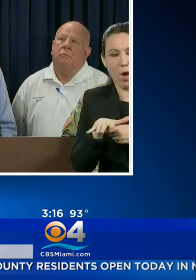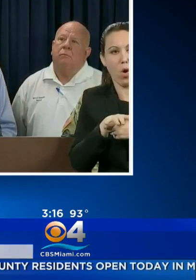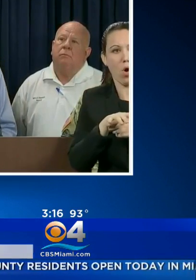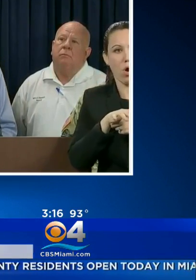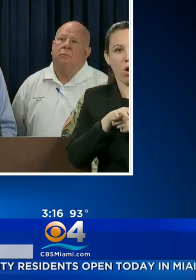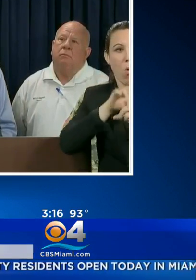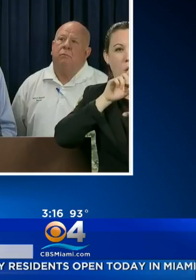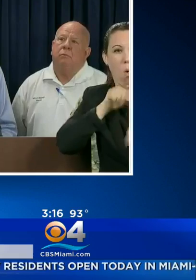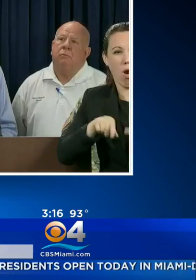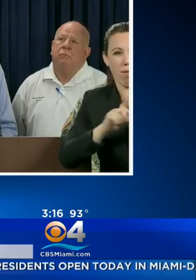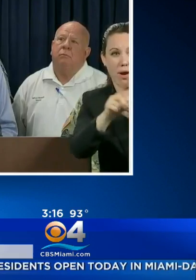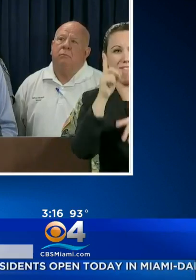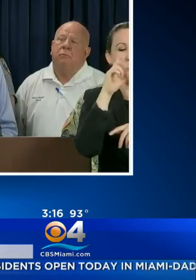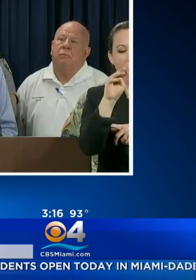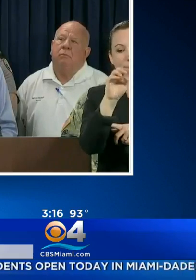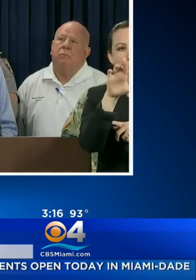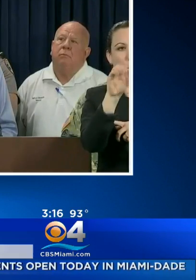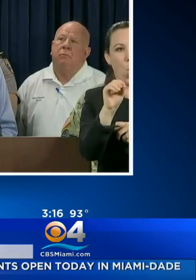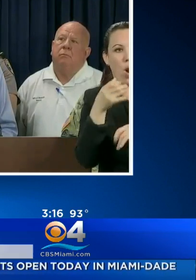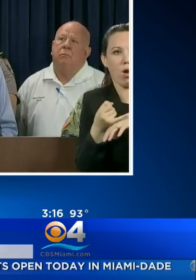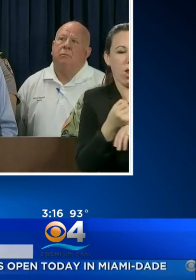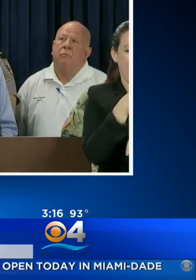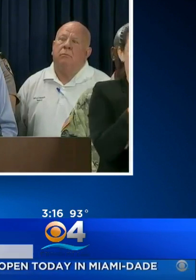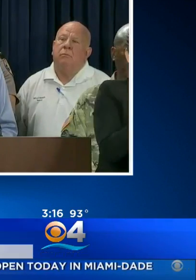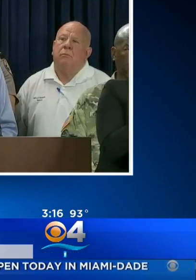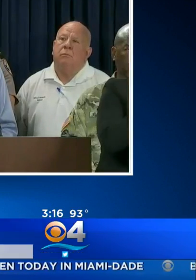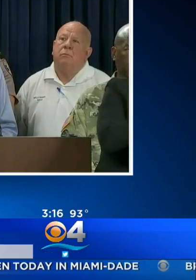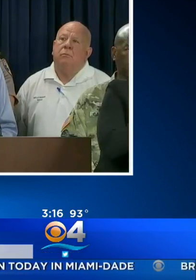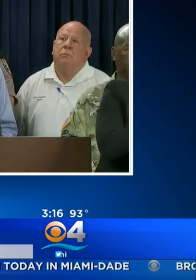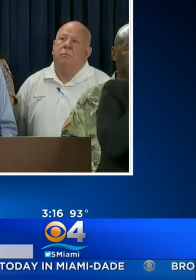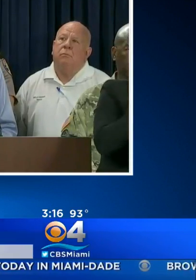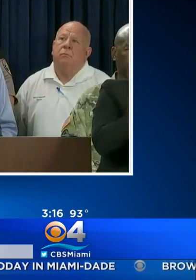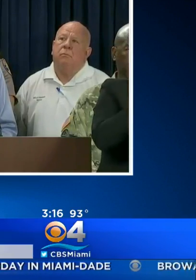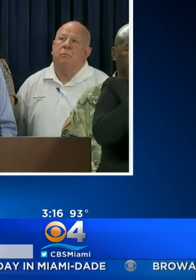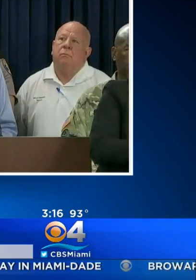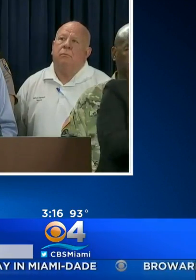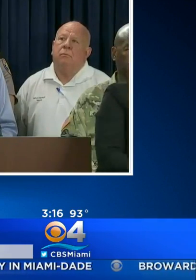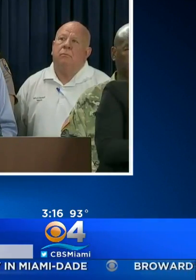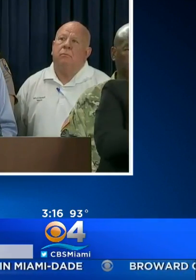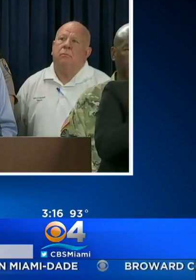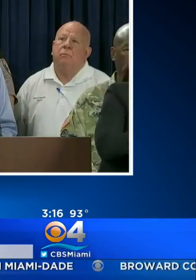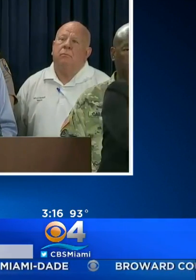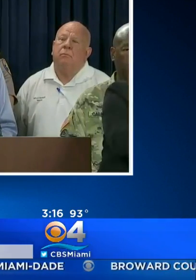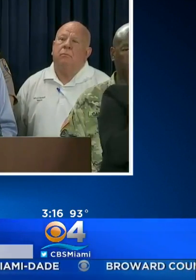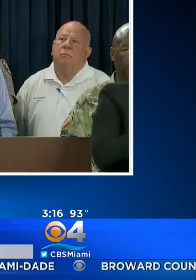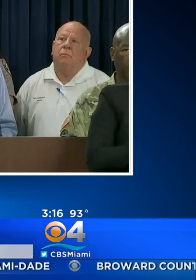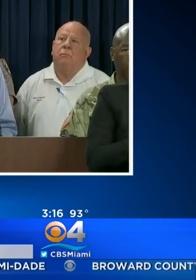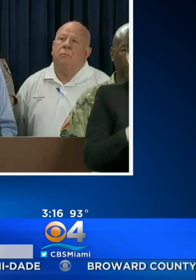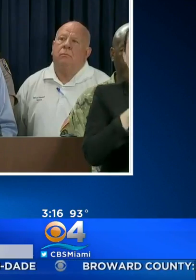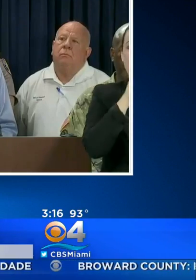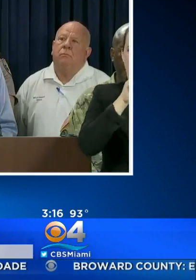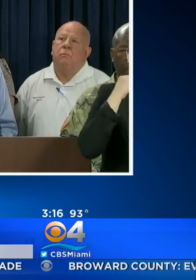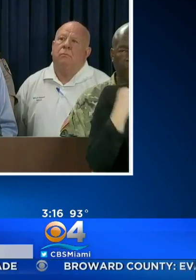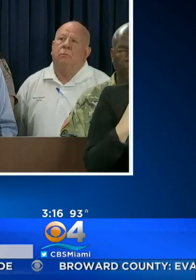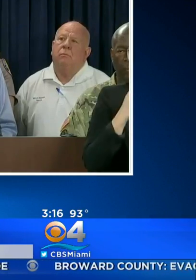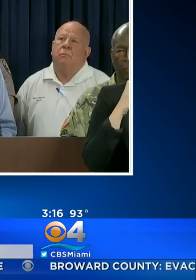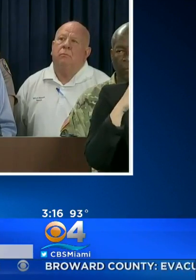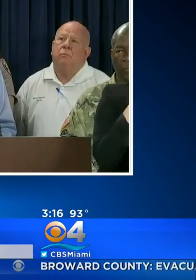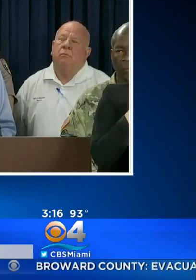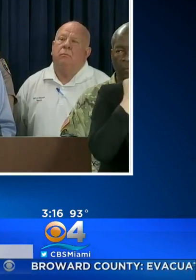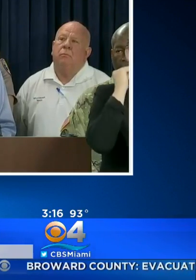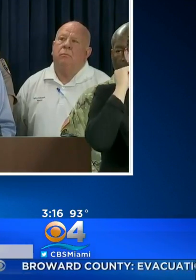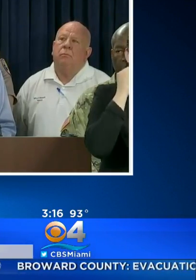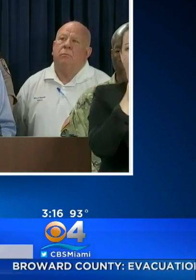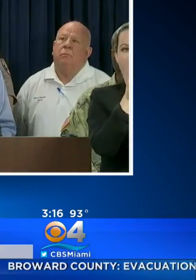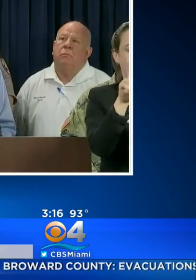MARCO ISLAND. HINDRICK COUNTY THERE ARE VOLUNTARY EVACUATIONS ORDERED FOR LOW-LINE AREAS. NON-SLAB BUILT HOMES, MOBILE HOMES AND RVS.